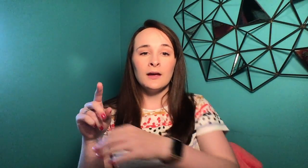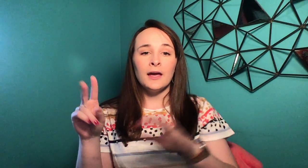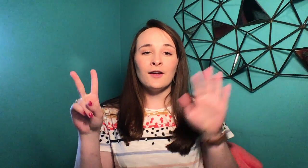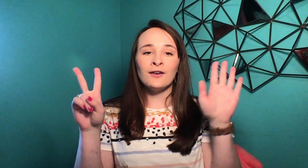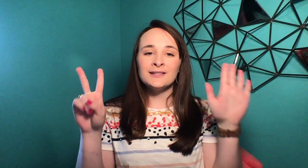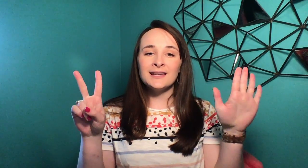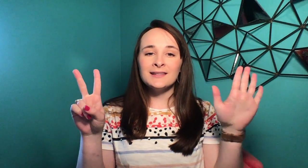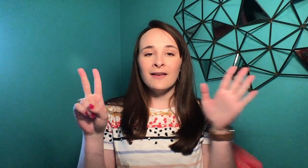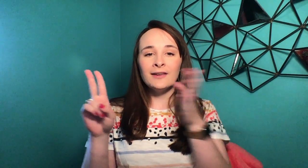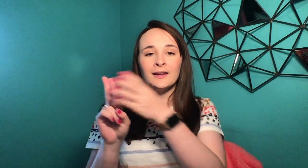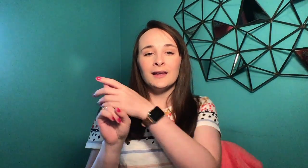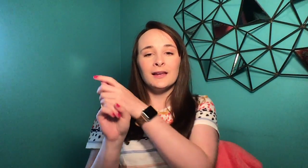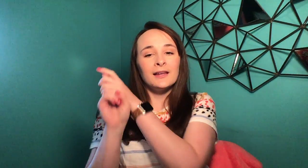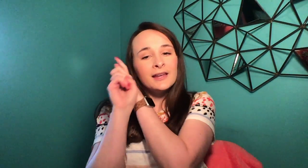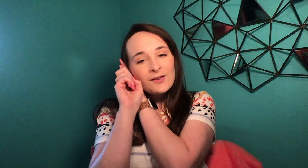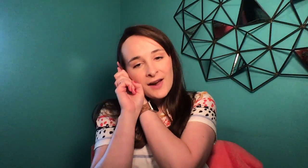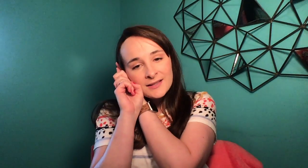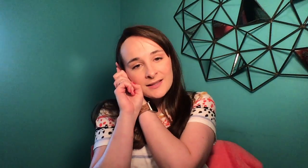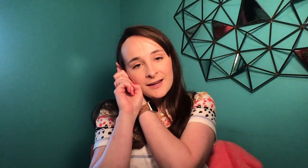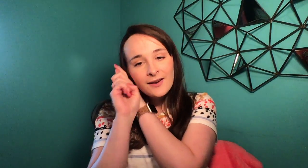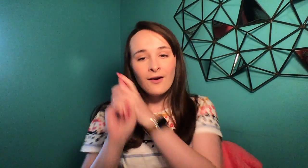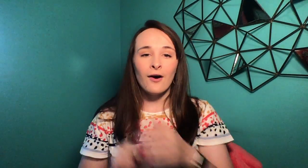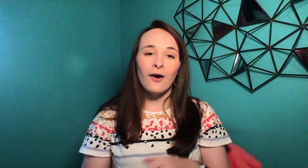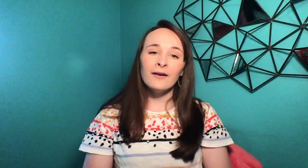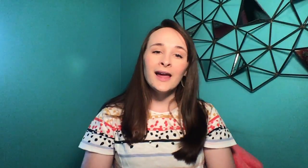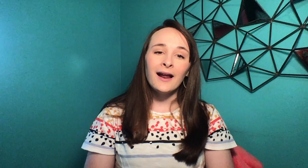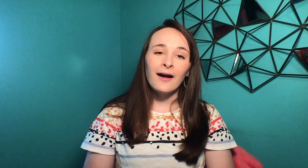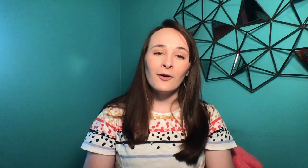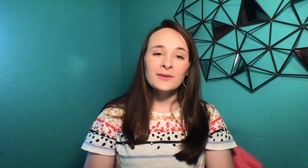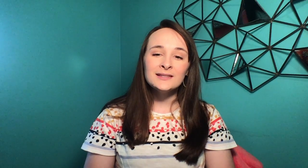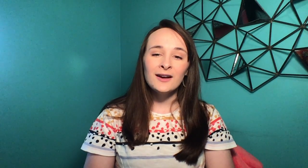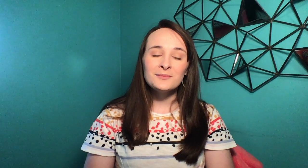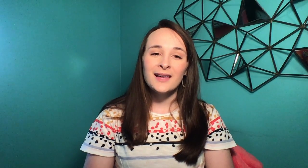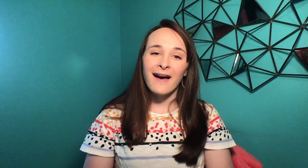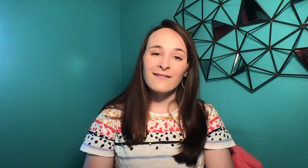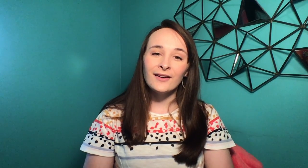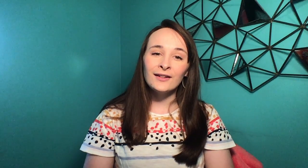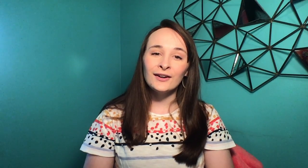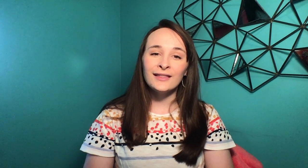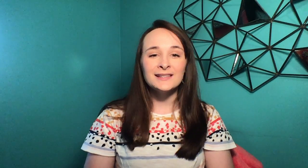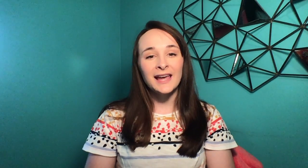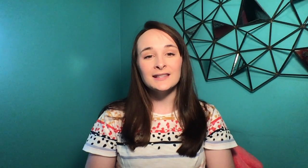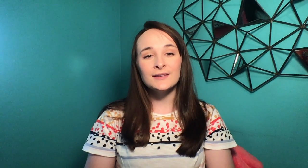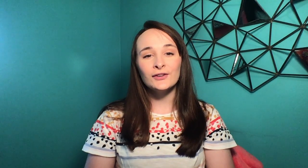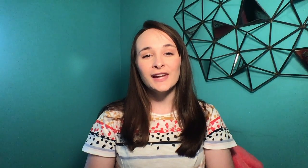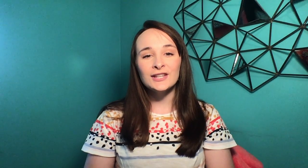And on day seven, he rested. All right, I hope this helps. Have fun learning the days of creation.